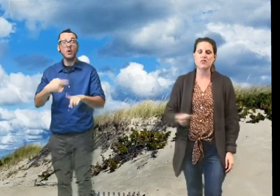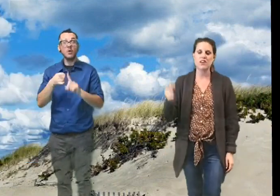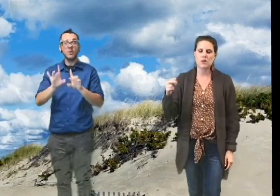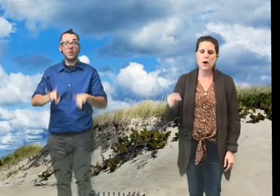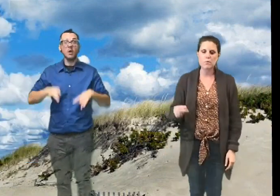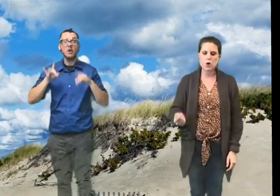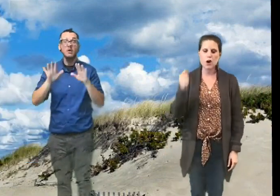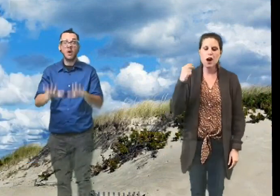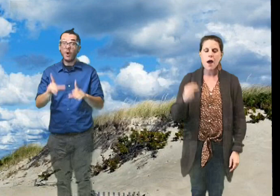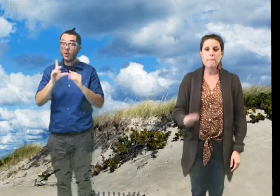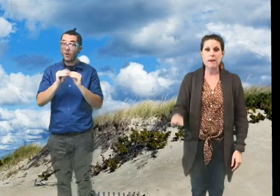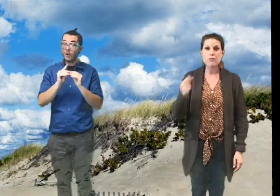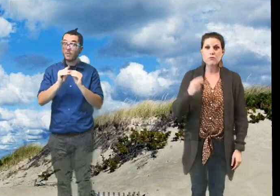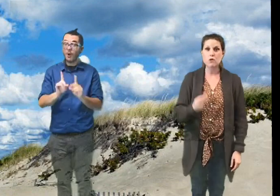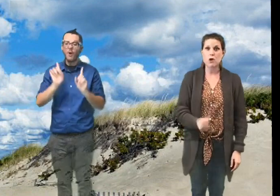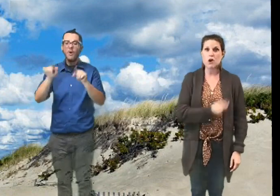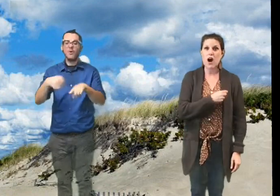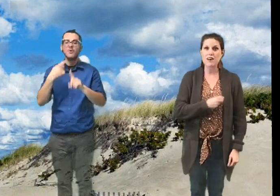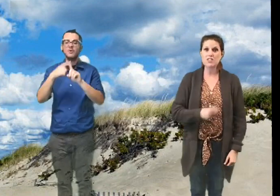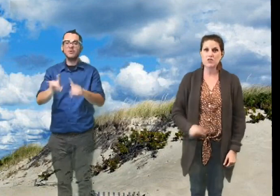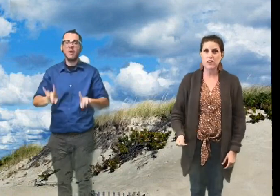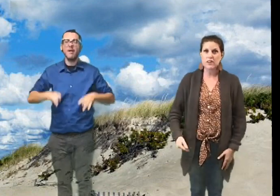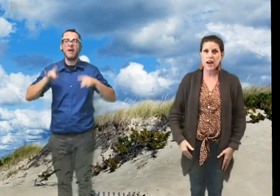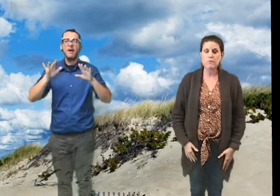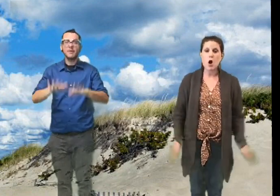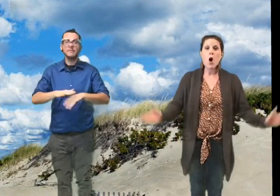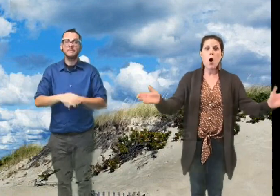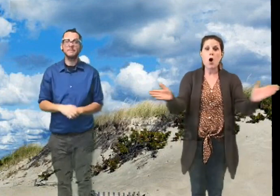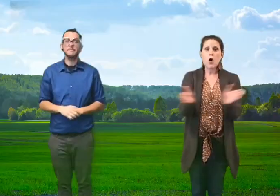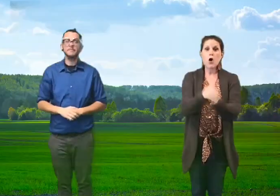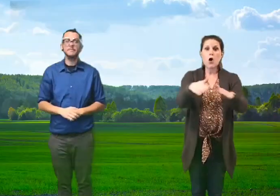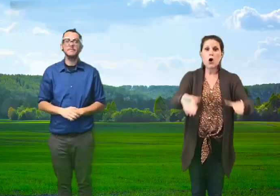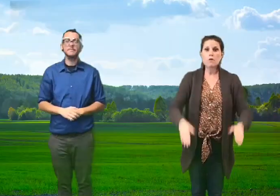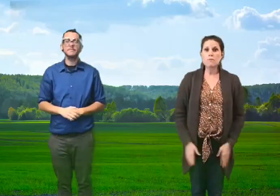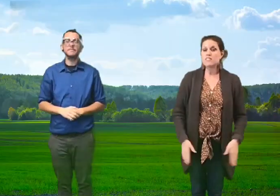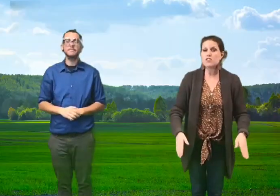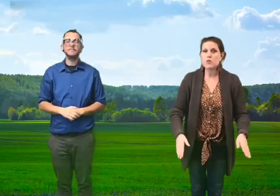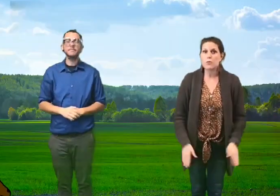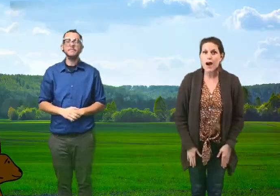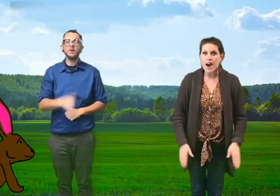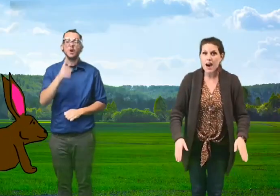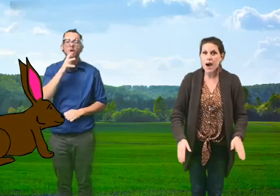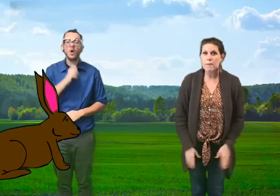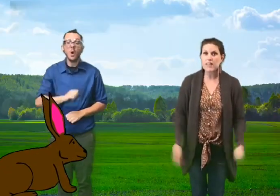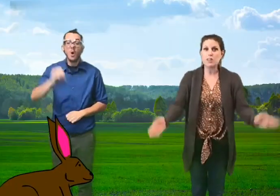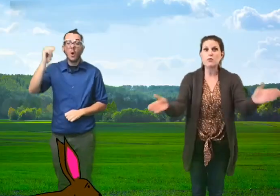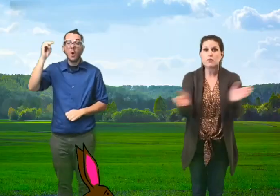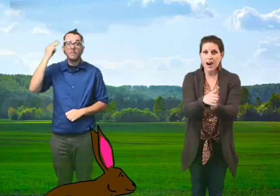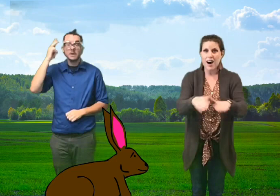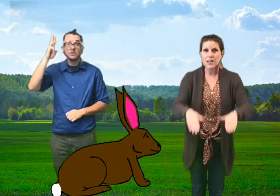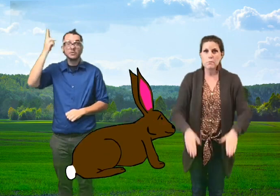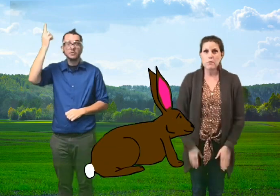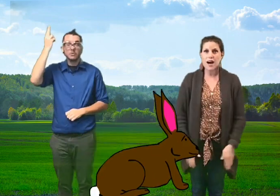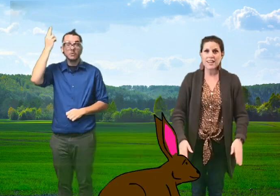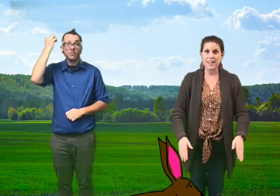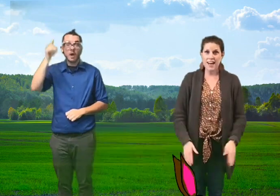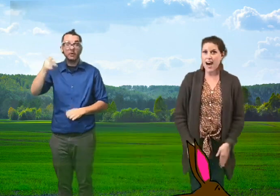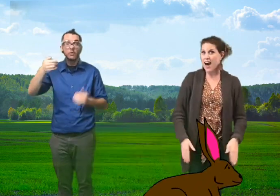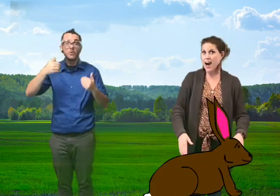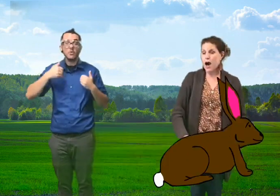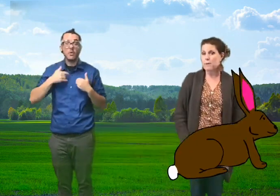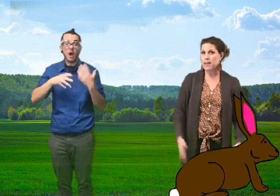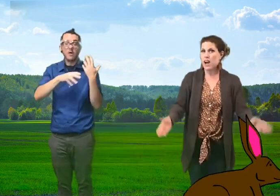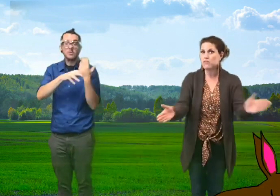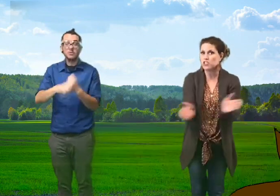Australia. One more. Bound for Australia. Old Mr. Rabbit, you've got a mighty